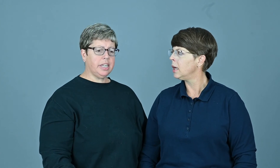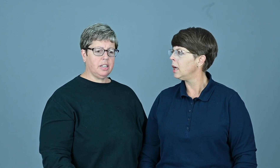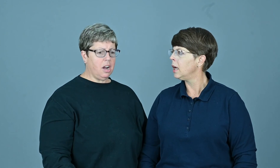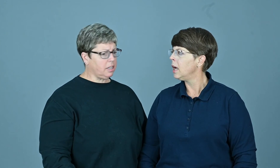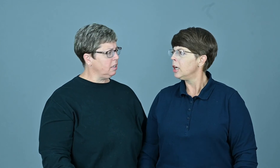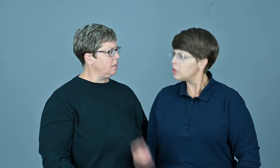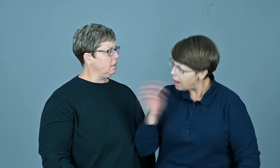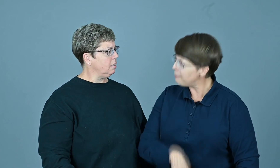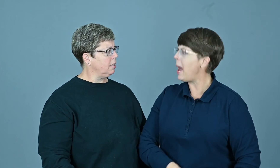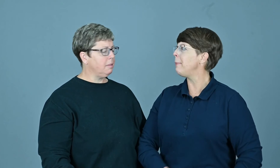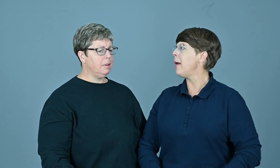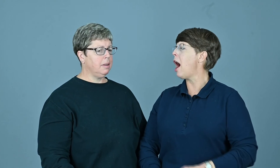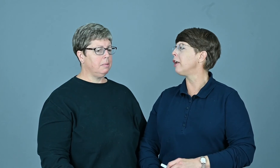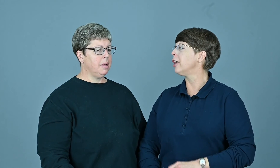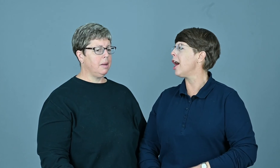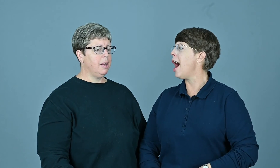Dick Clark? Drop that ball girl!